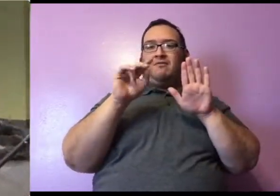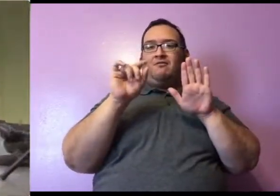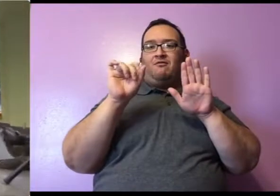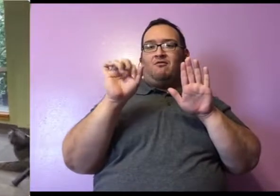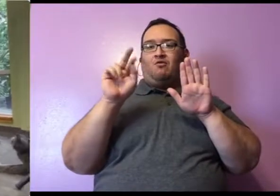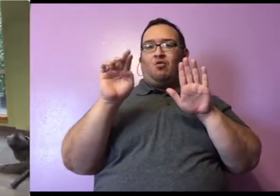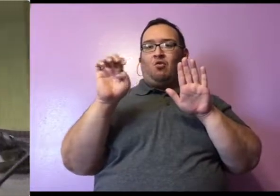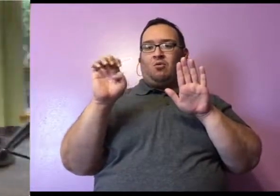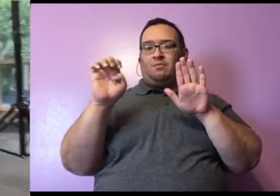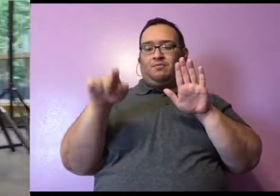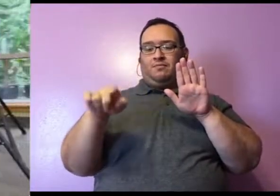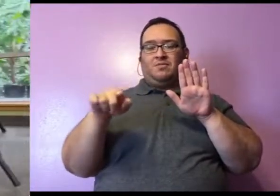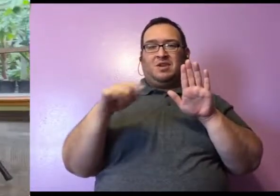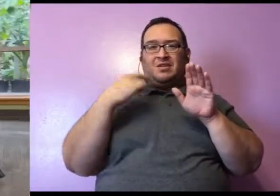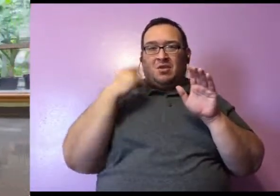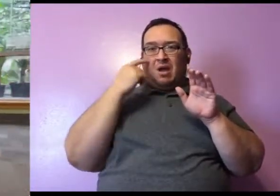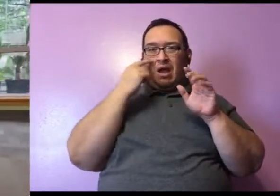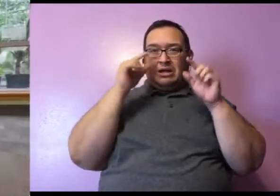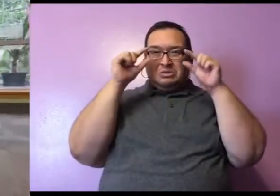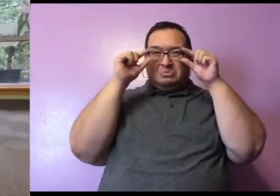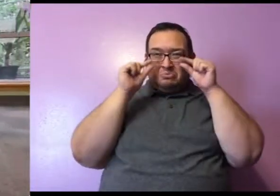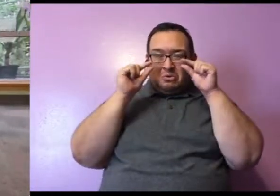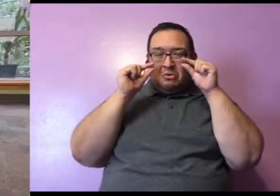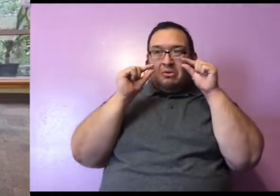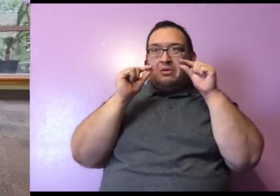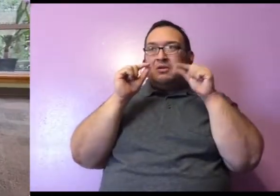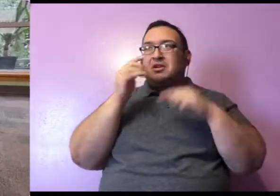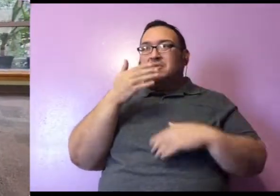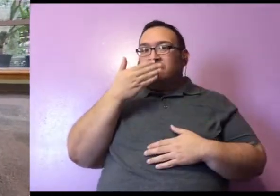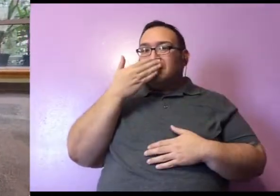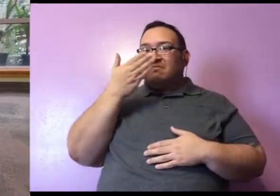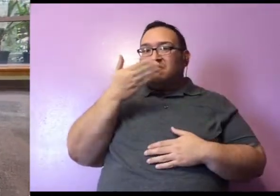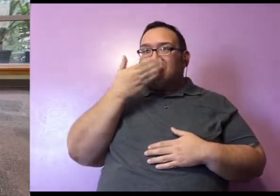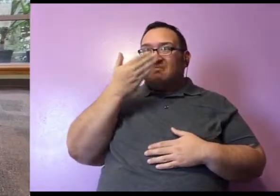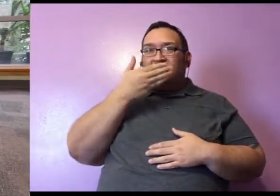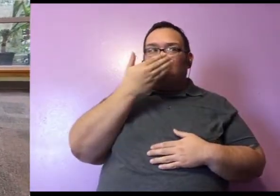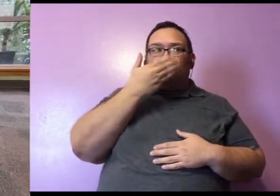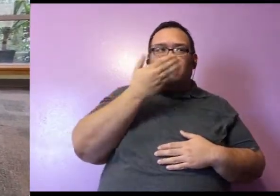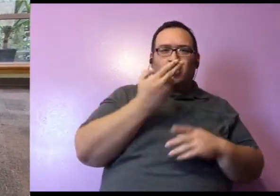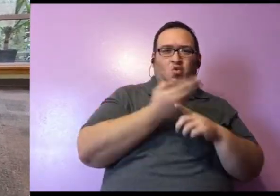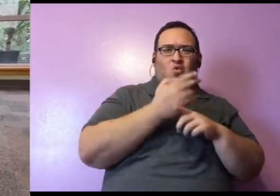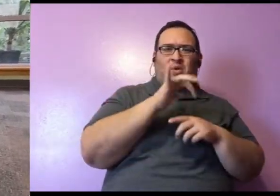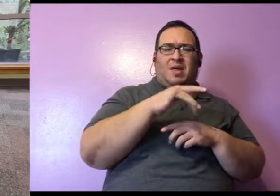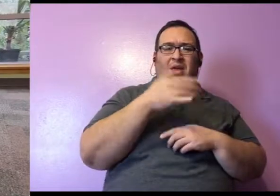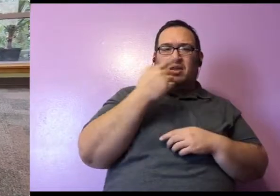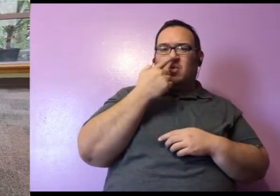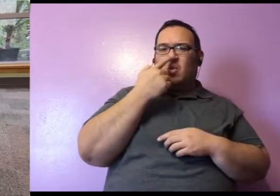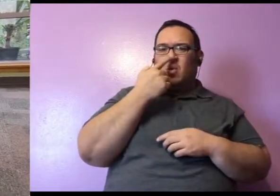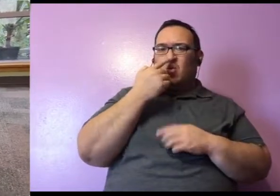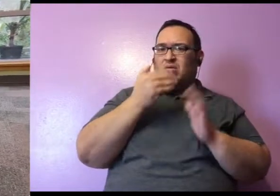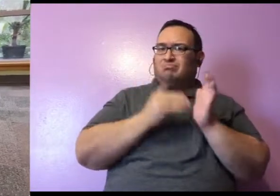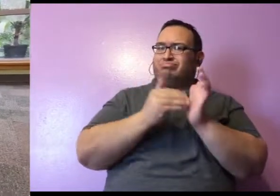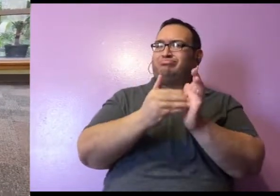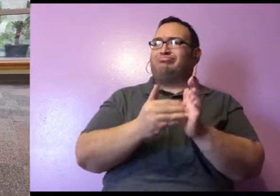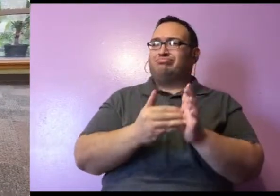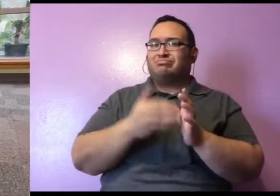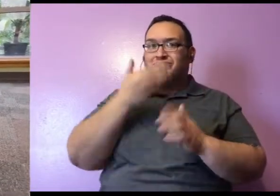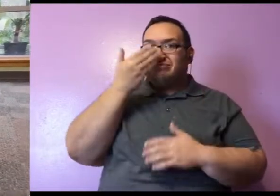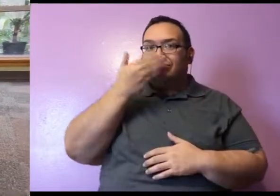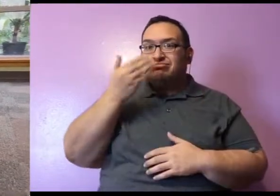eyes. She does not use those. She's been sniffing around this entire time, so she definitely uses that nose a whole lot. And those